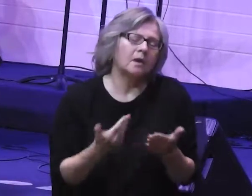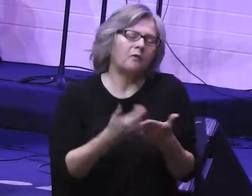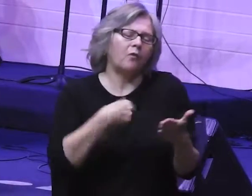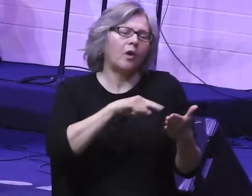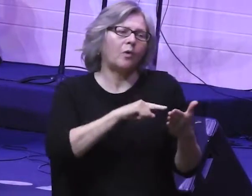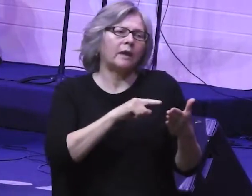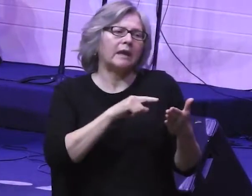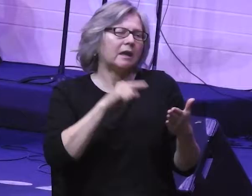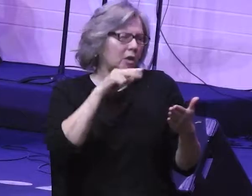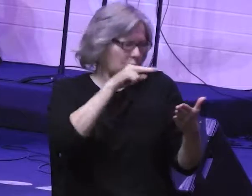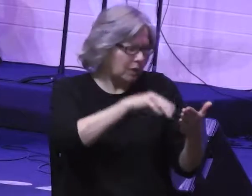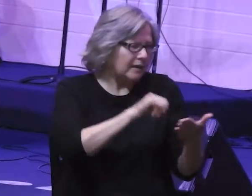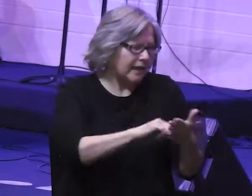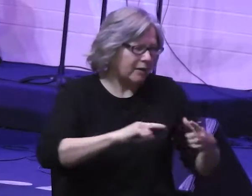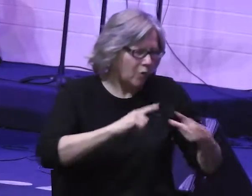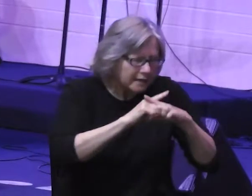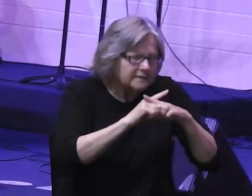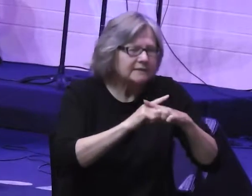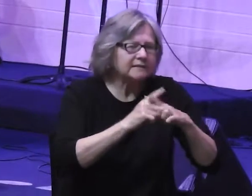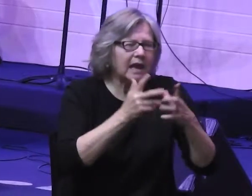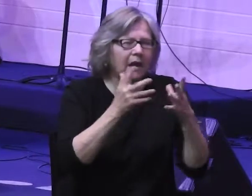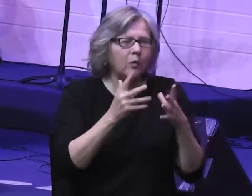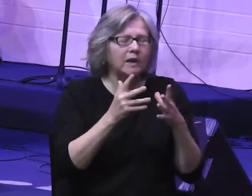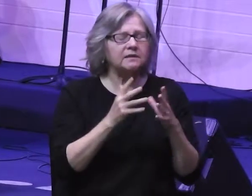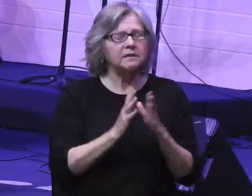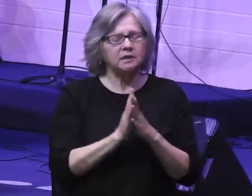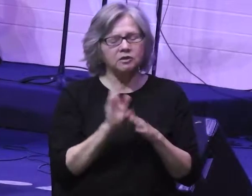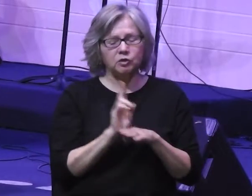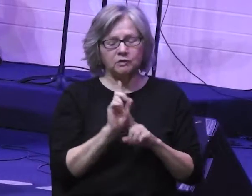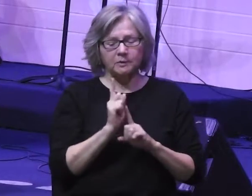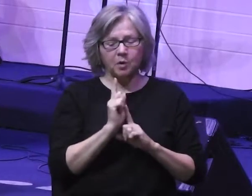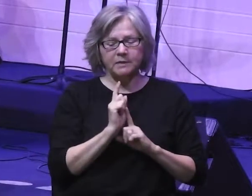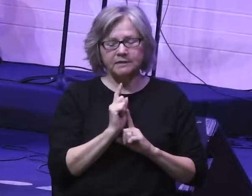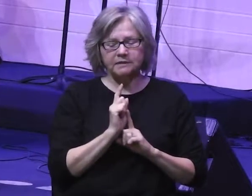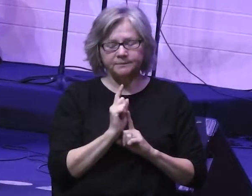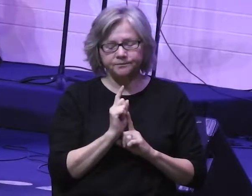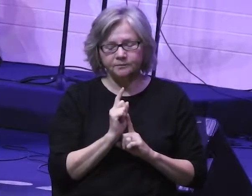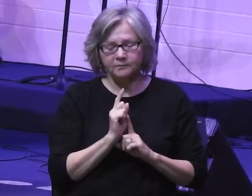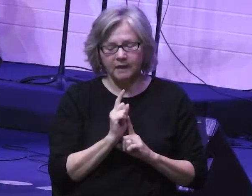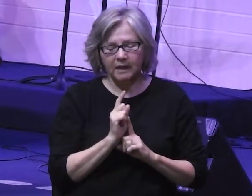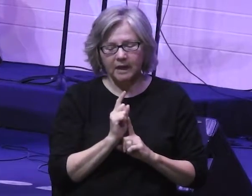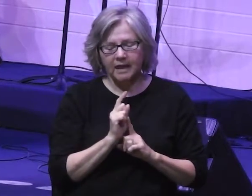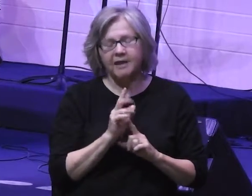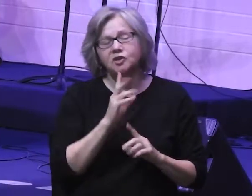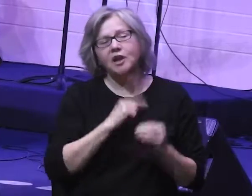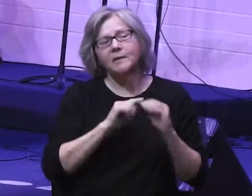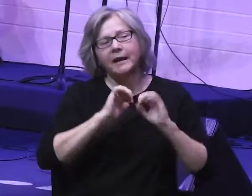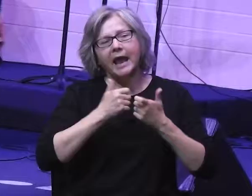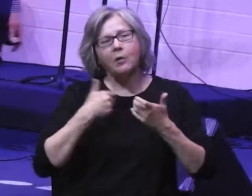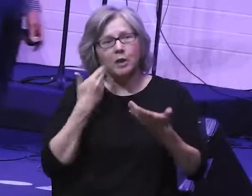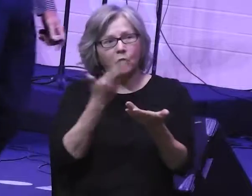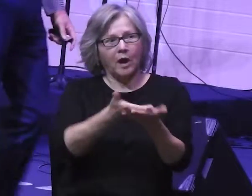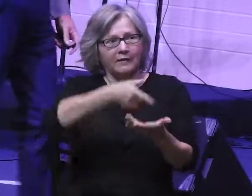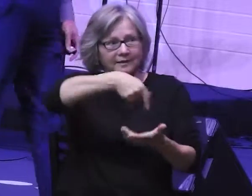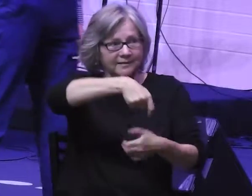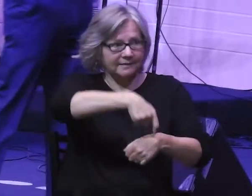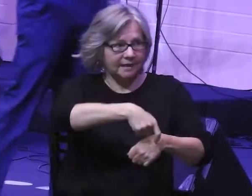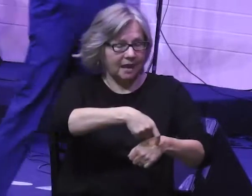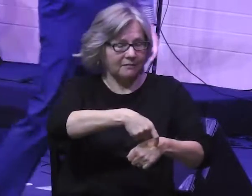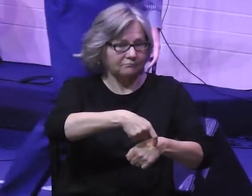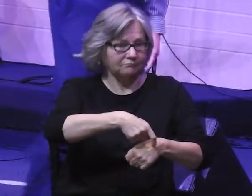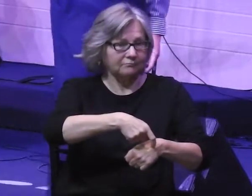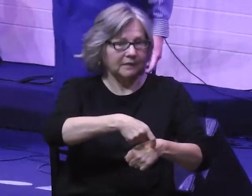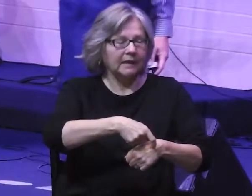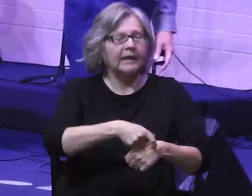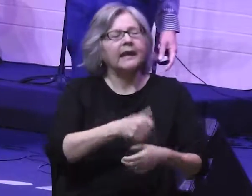we get to that crisis, I want to take just a moment and look at how we got here in the first place, because it really helps